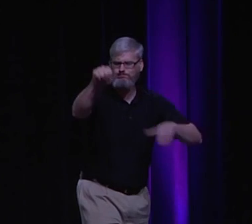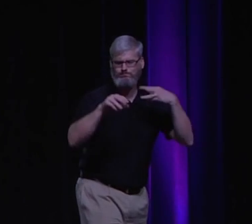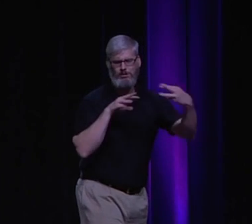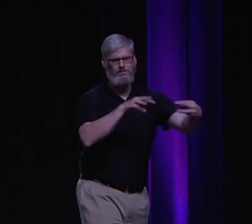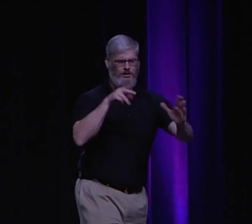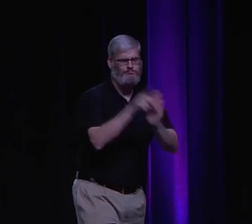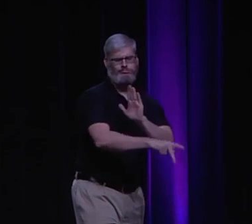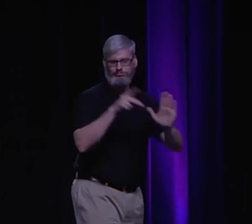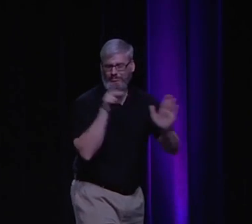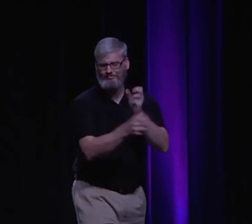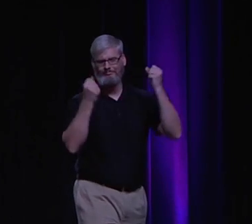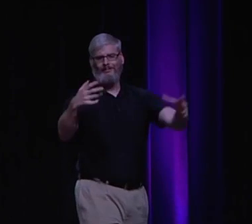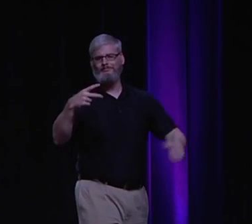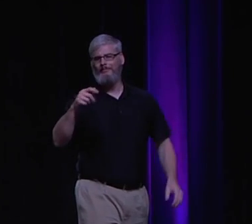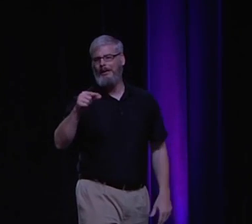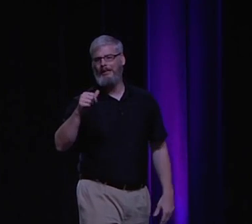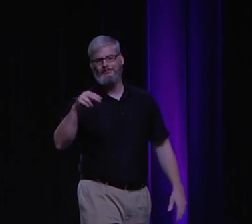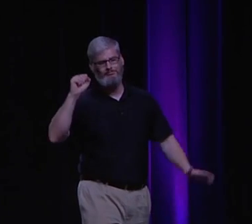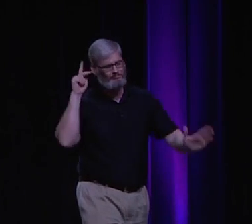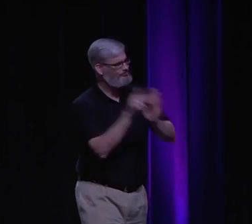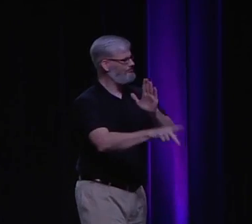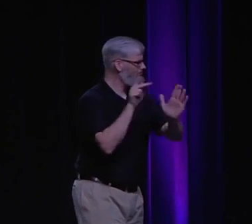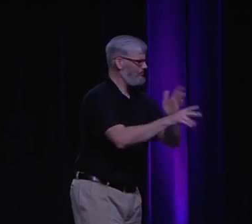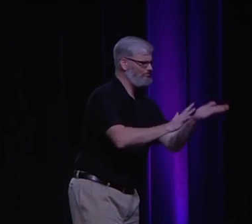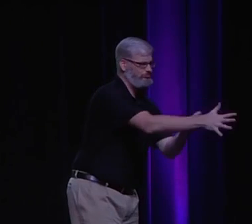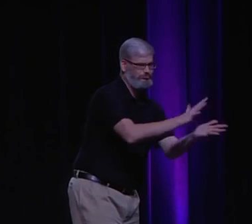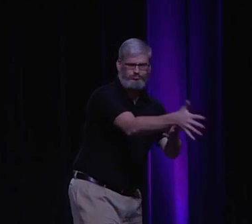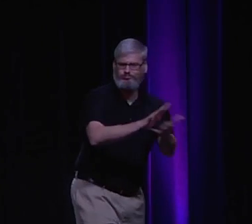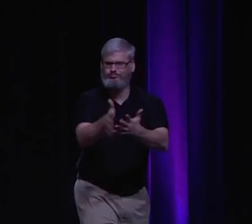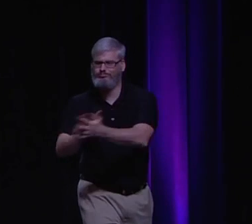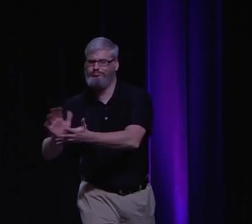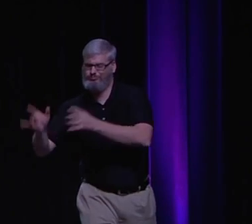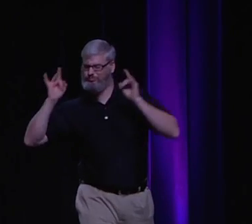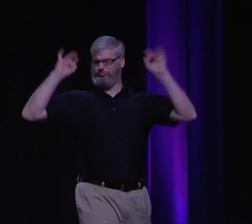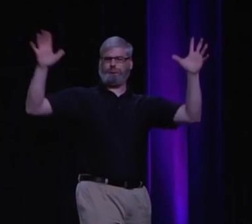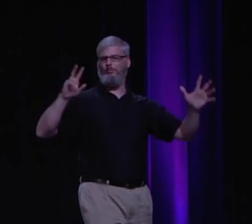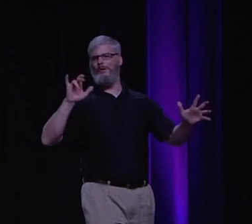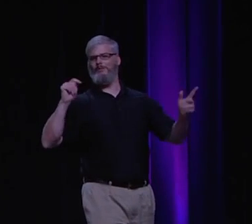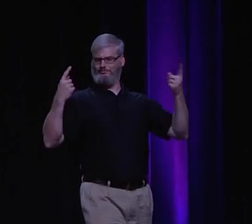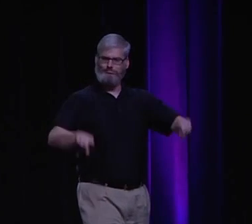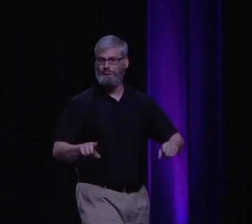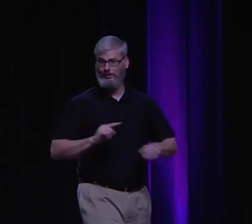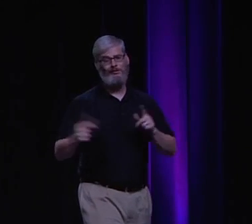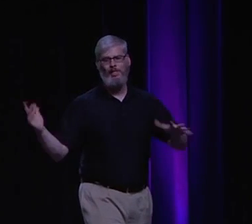And Muslims were taking over and killing and wiping out different religions